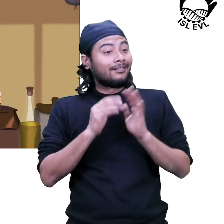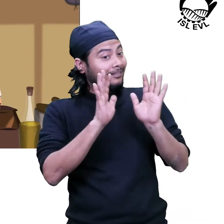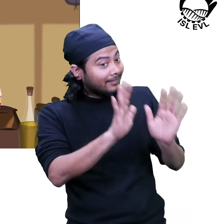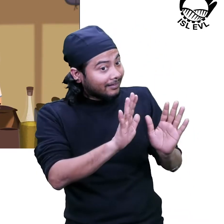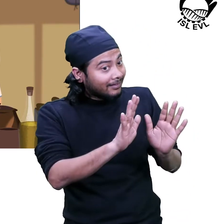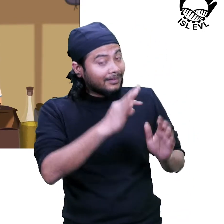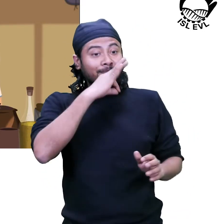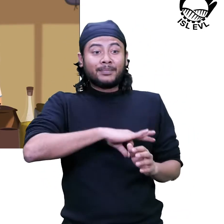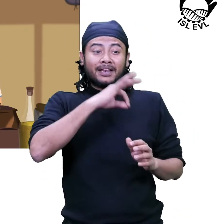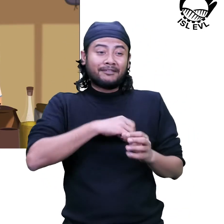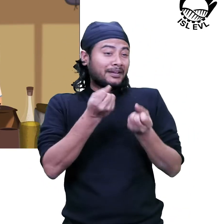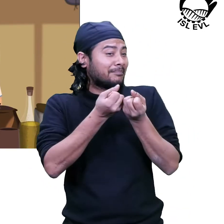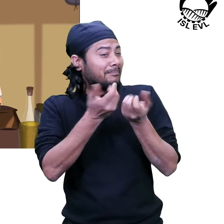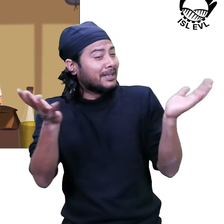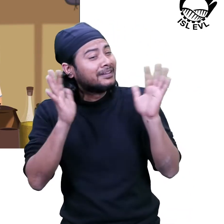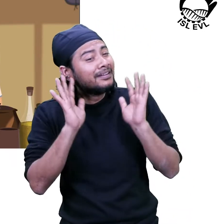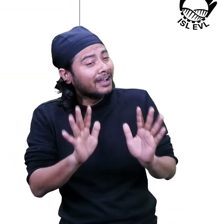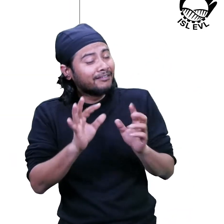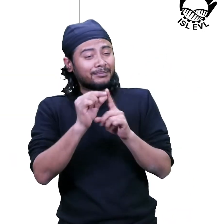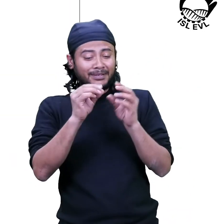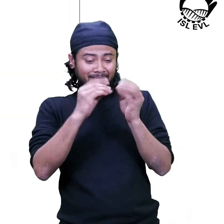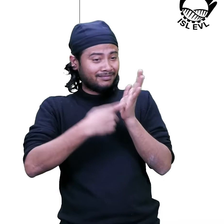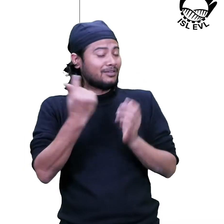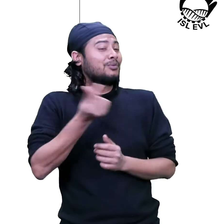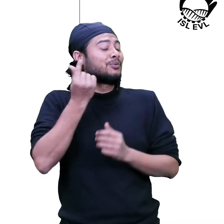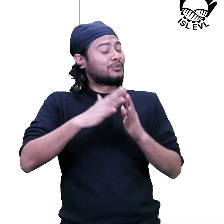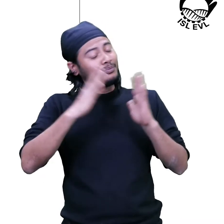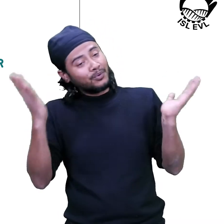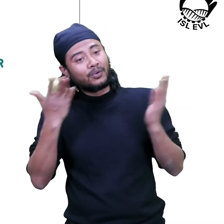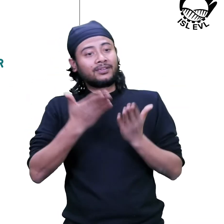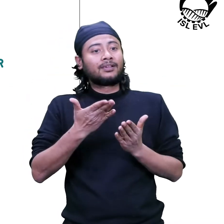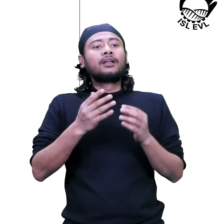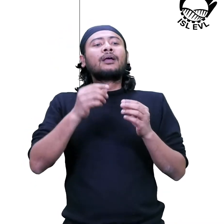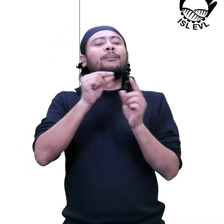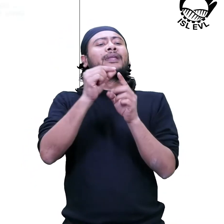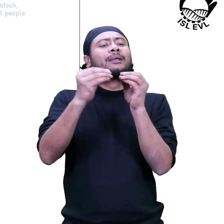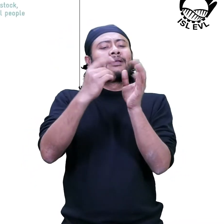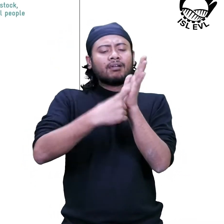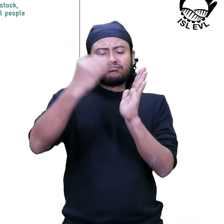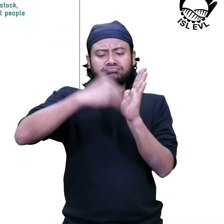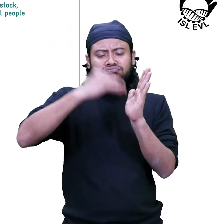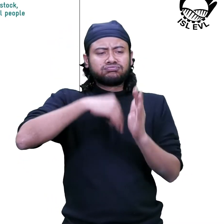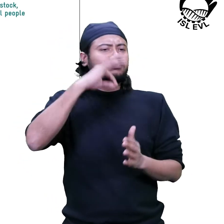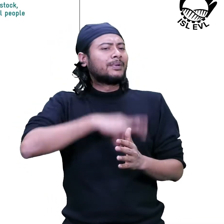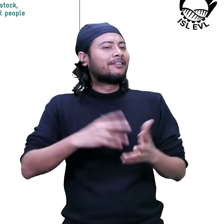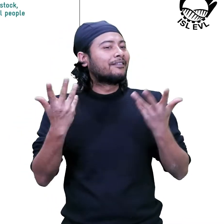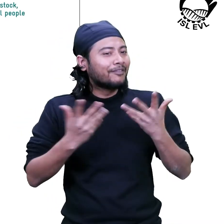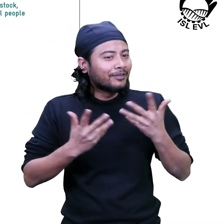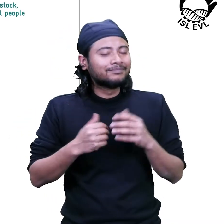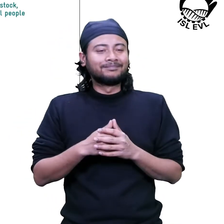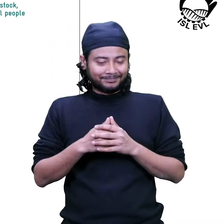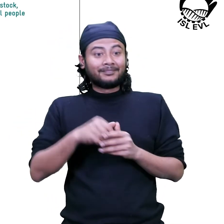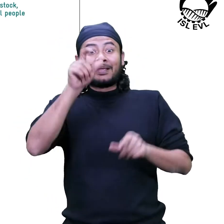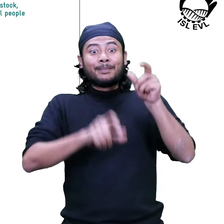there are many benefits of documenting PBR. Benefits of documenting PBR. Promoting sustainable